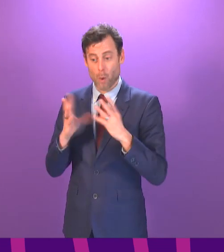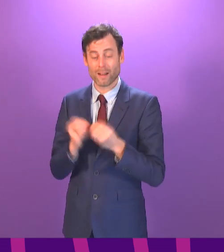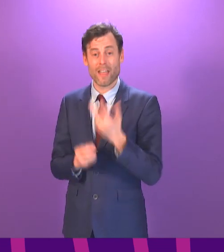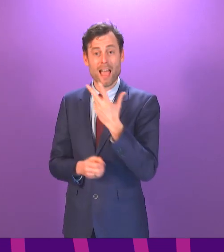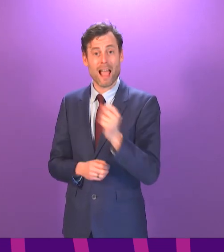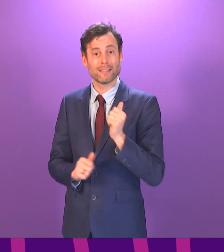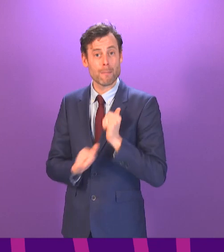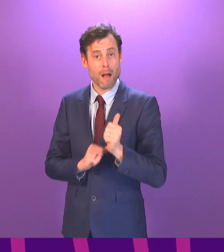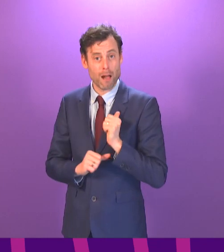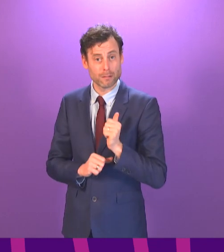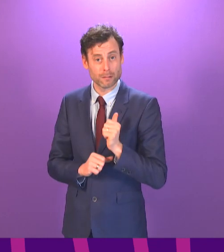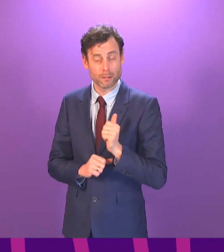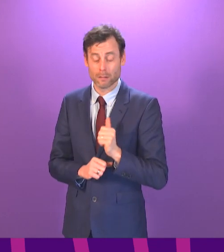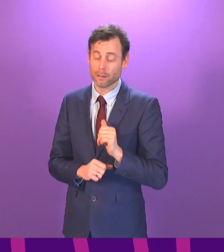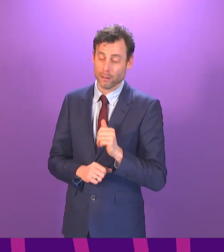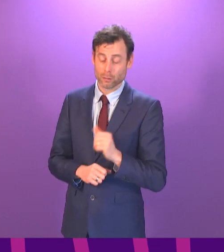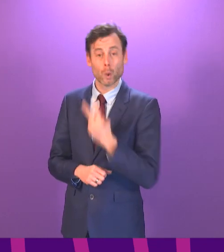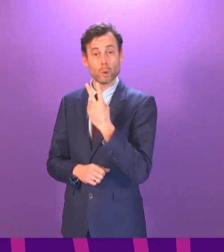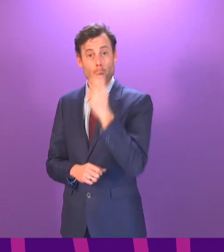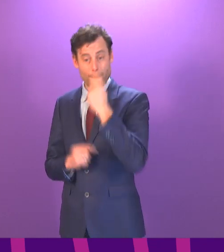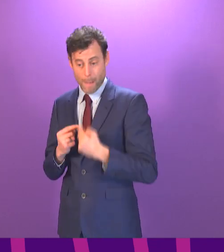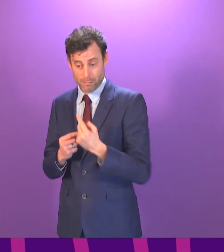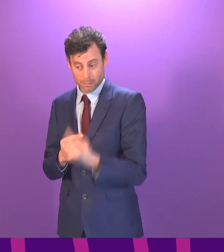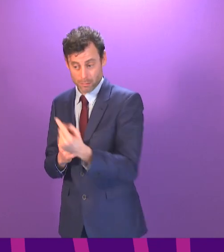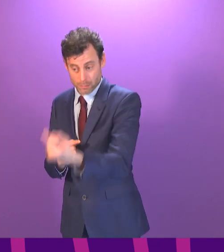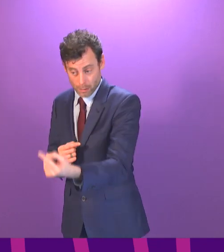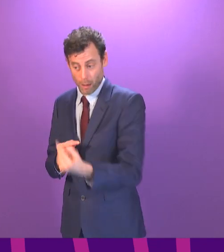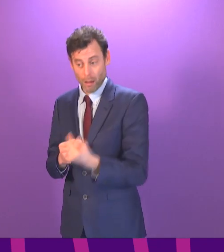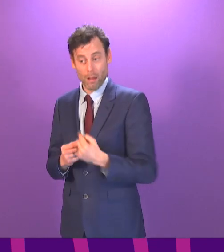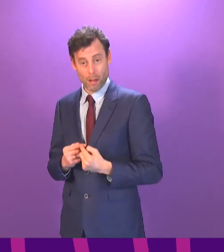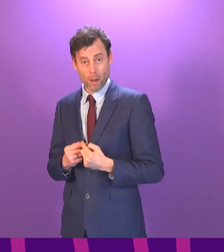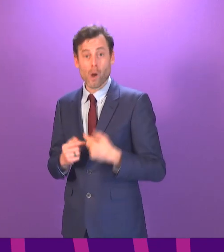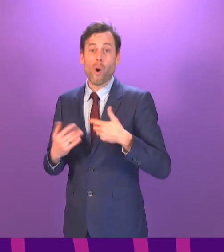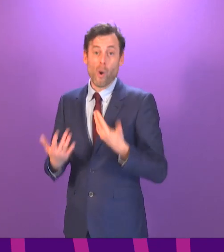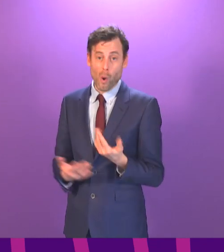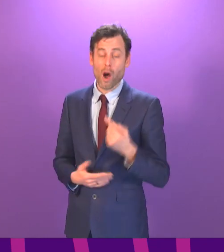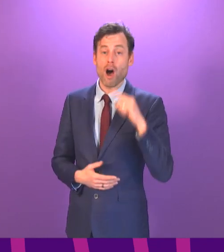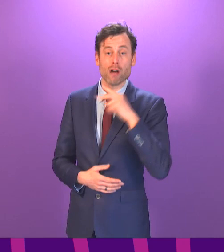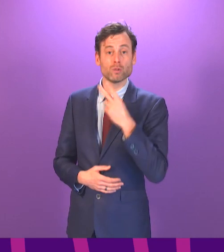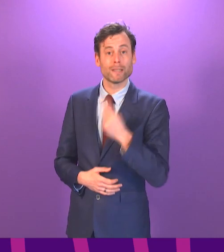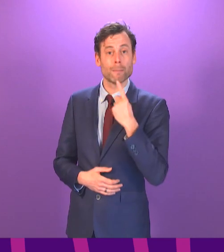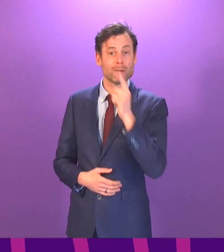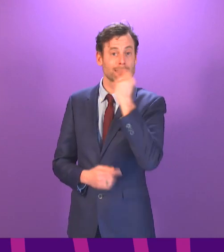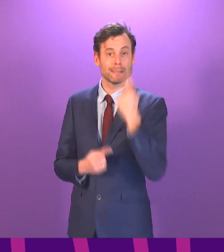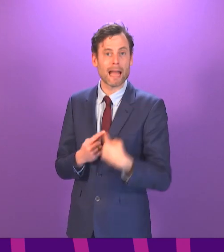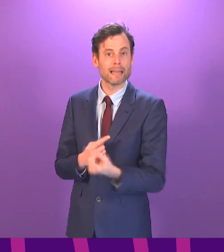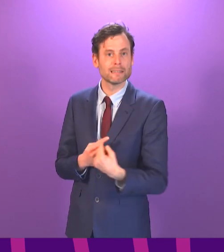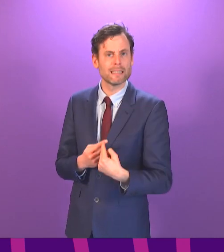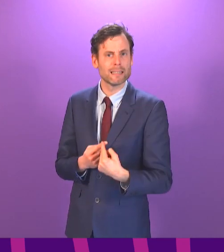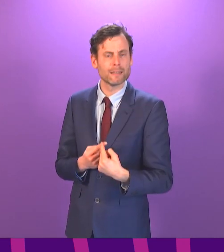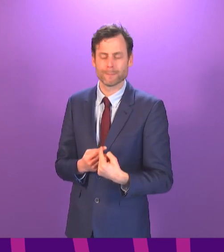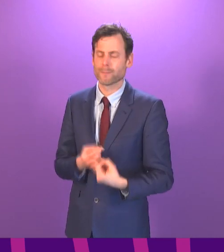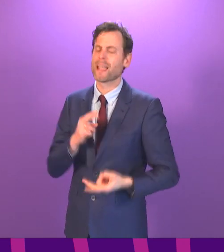taxi fare of about £120. Now, if they do phone the helpline, they are routinely and